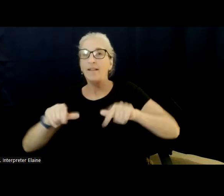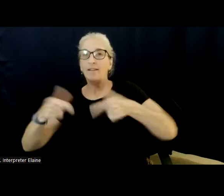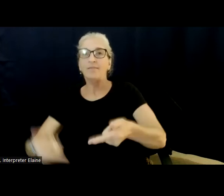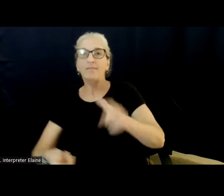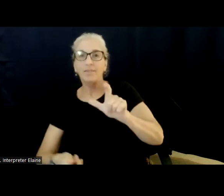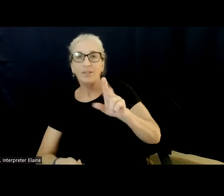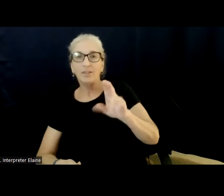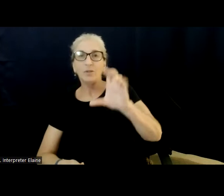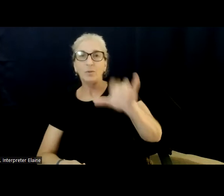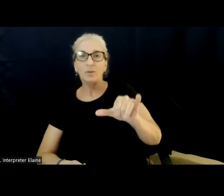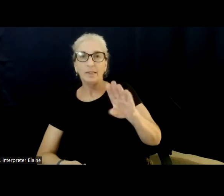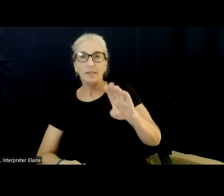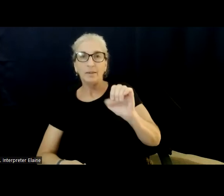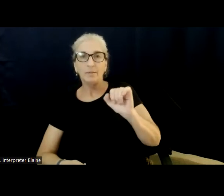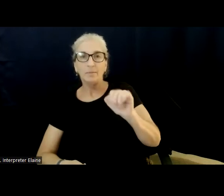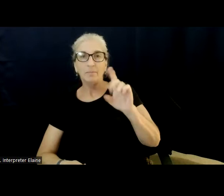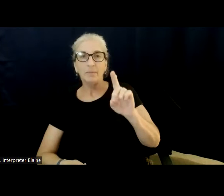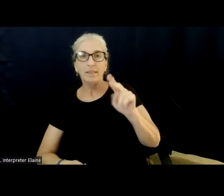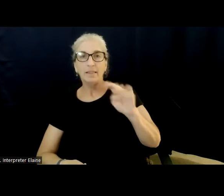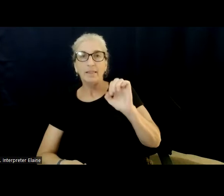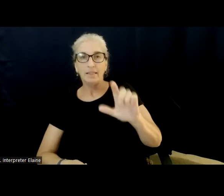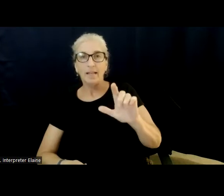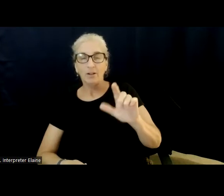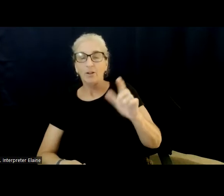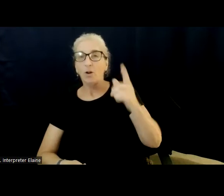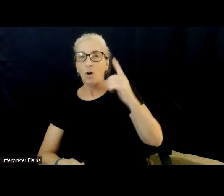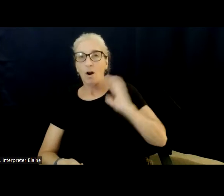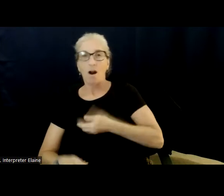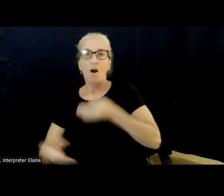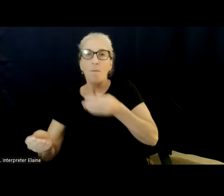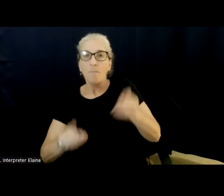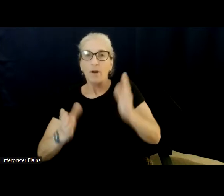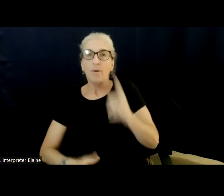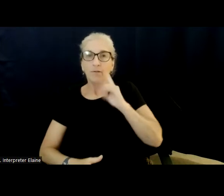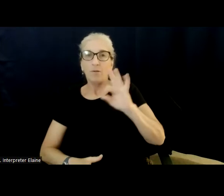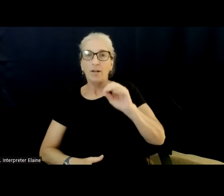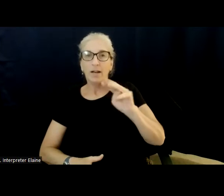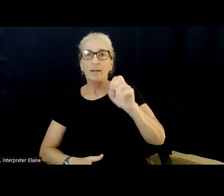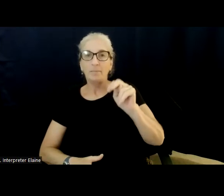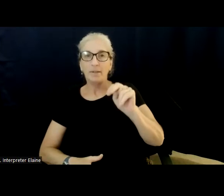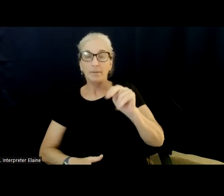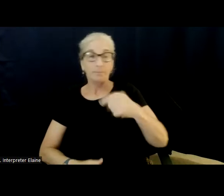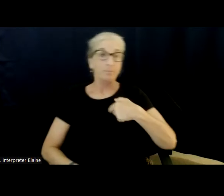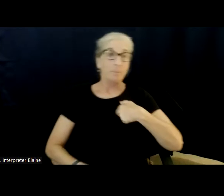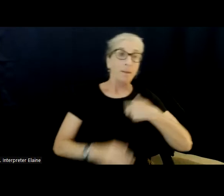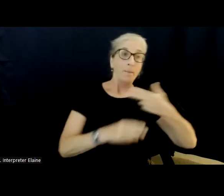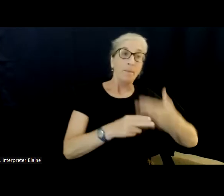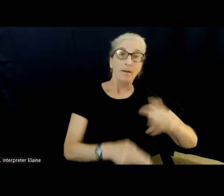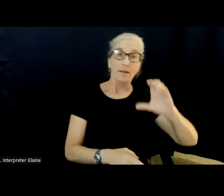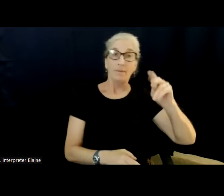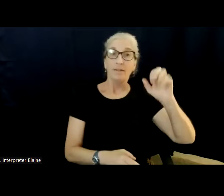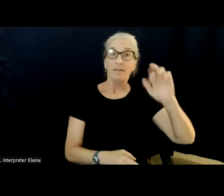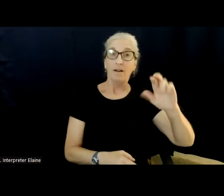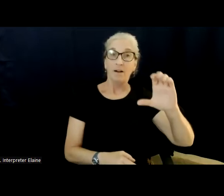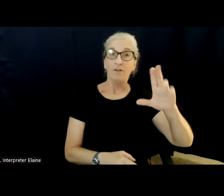for the 90 Minutes. My name is Connor Cummings. I am a self advocate, and I'm proud to be